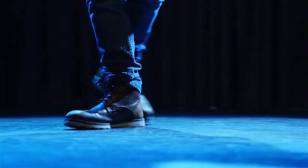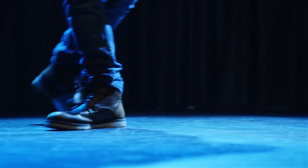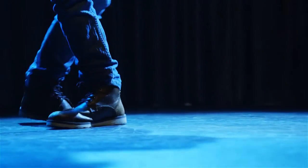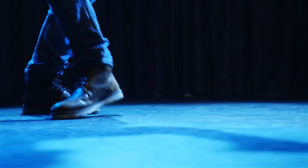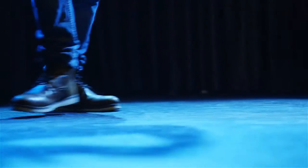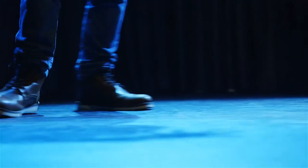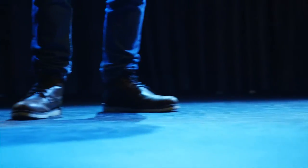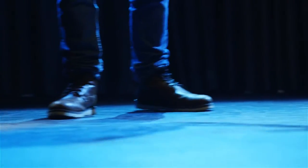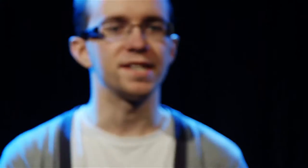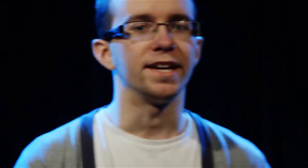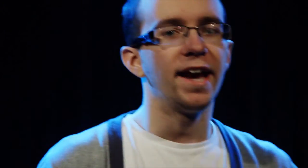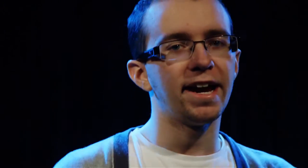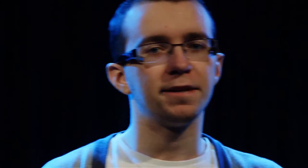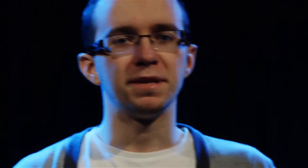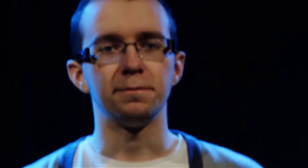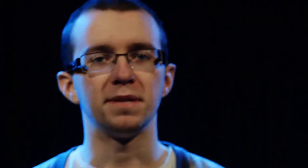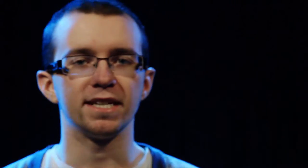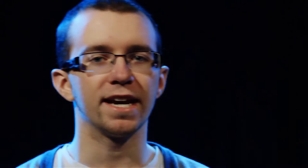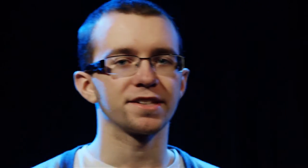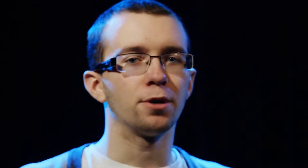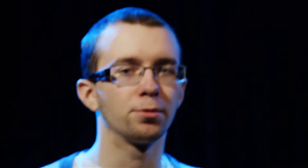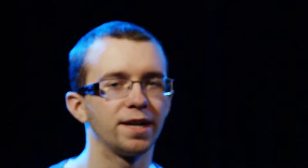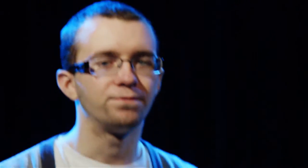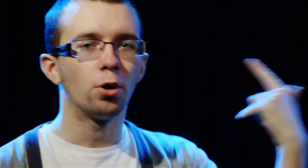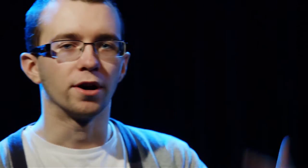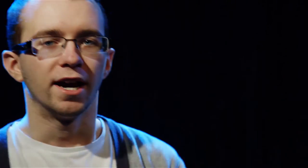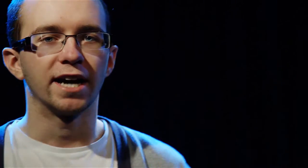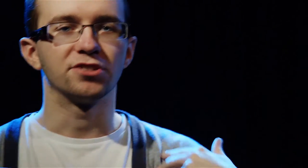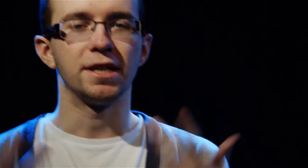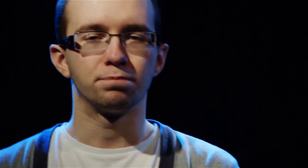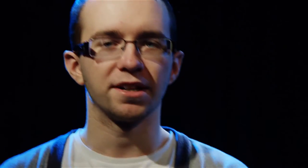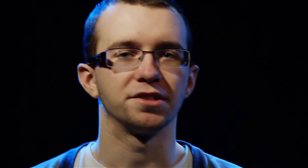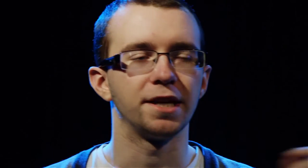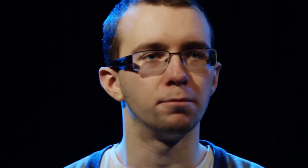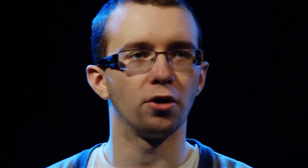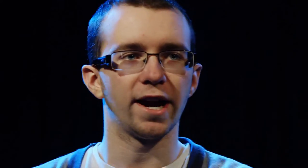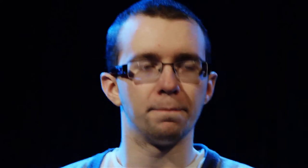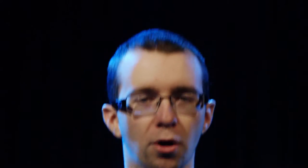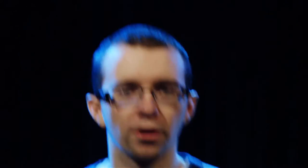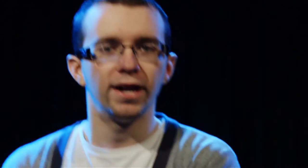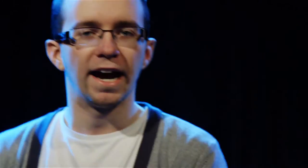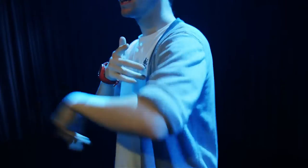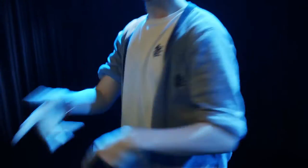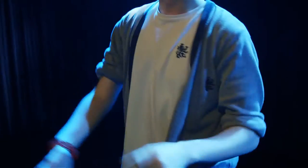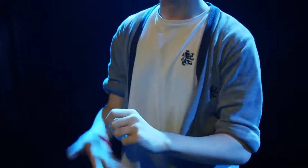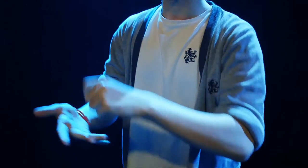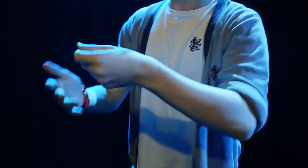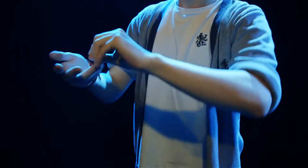me now, I'm an MC. Any beat me gets, I'll be ready for, I just keep practicing more and more. As I sharpen my pencil